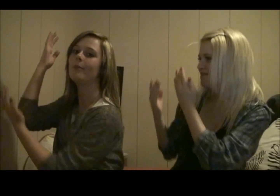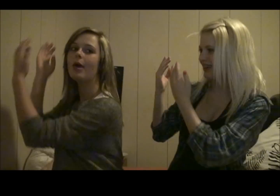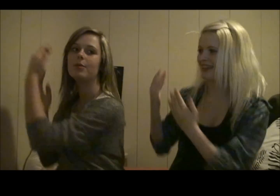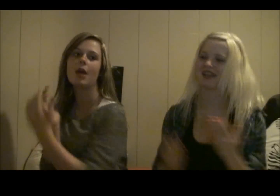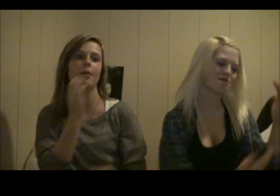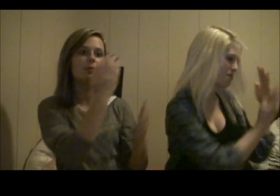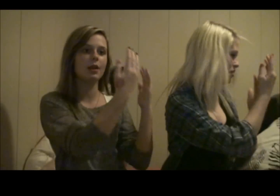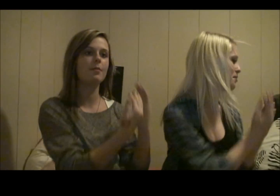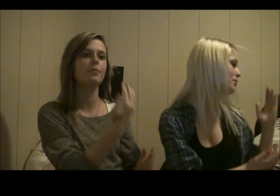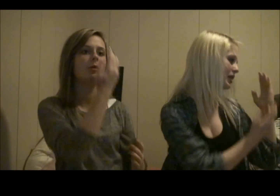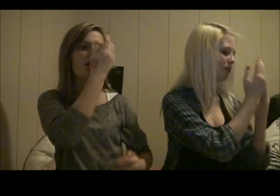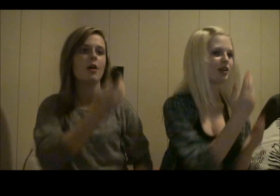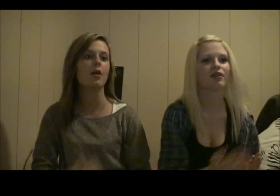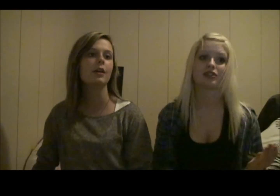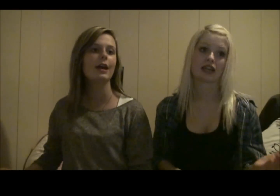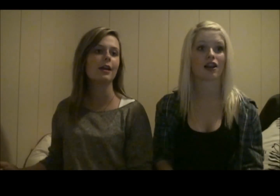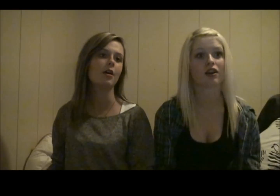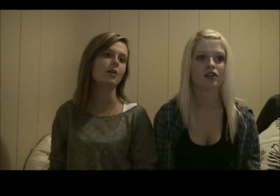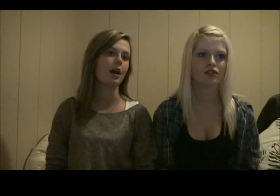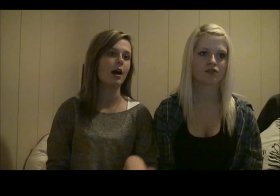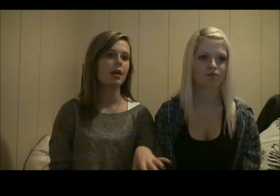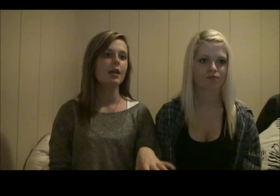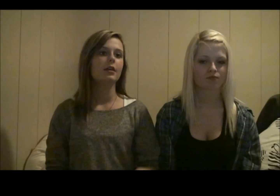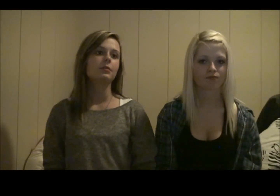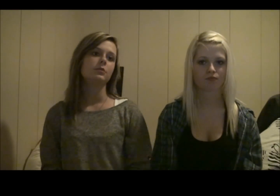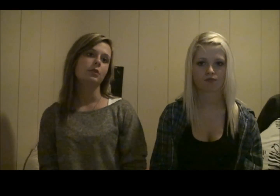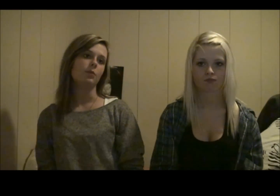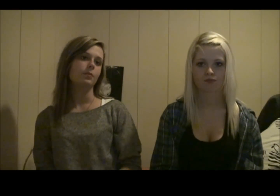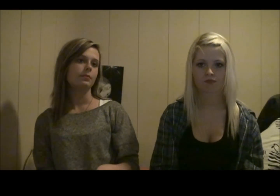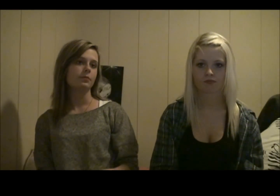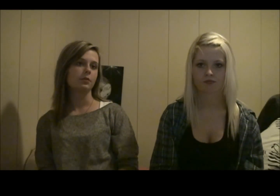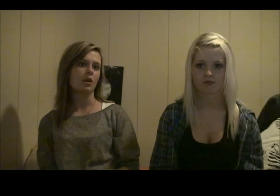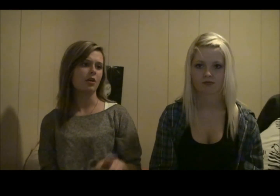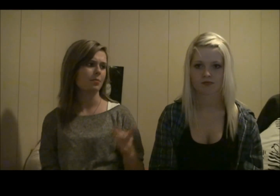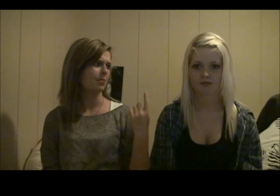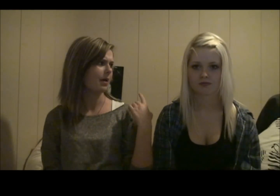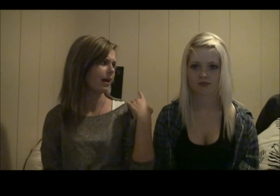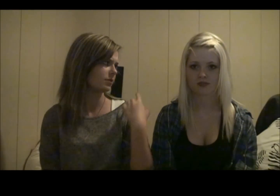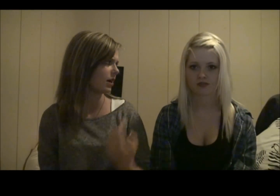Number number number all day longer There's a purple mushroom In my backyard and it's screaming Cam